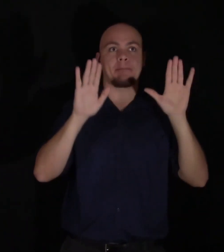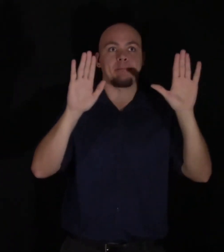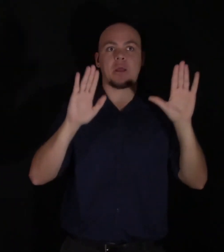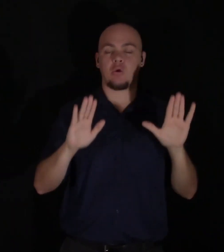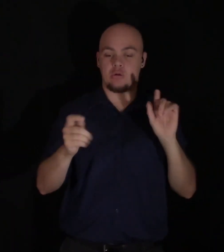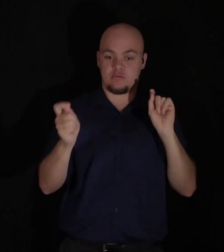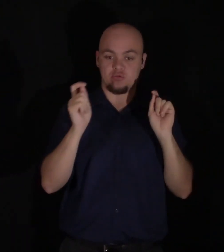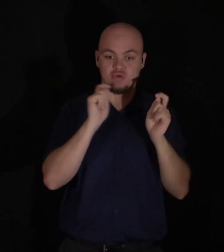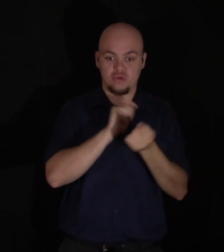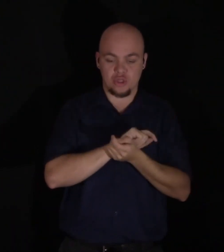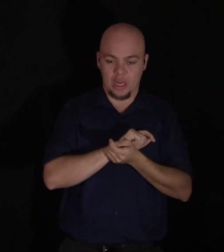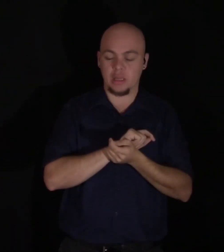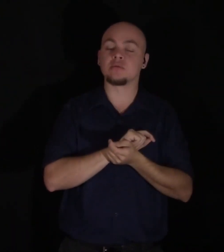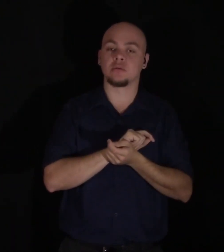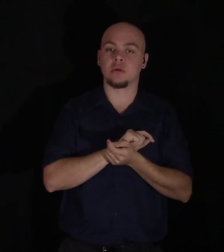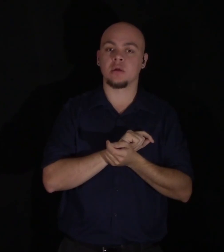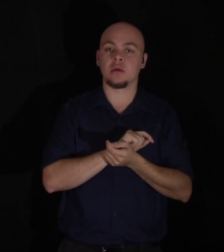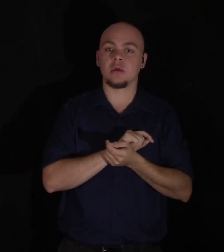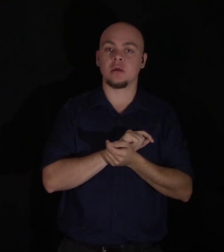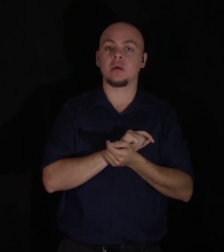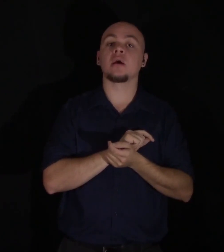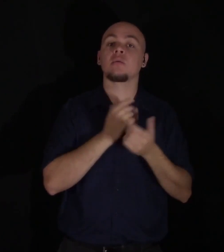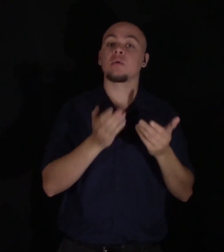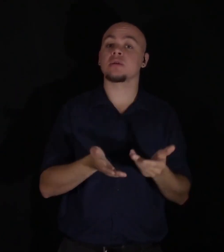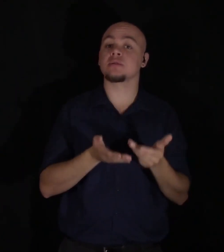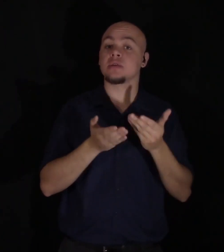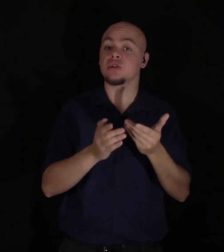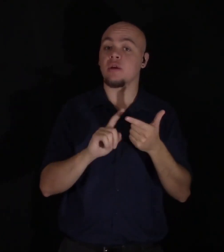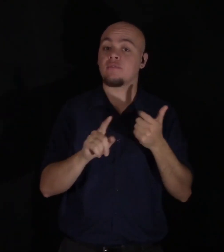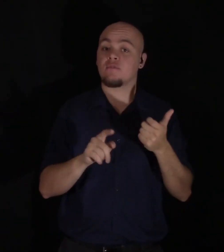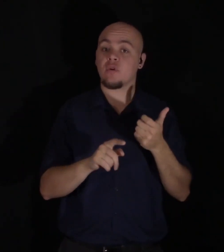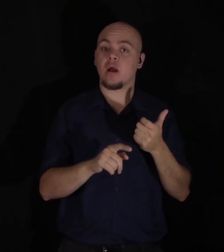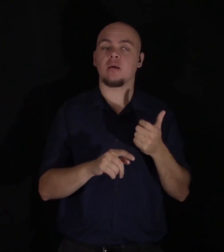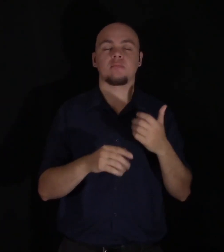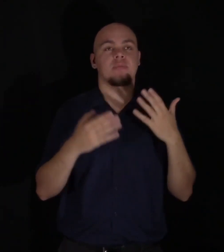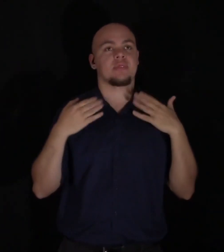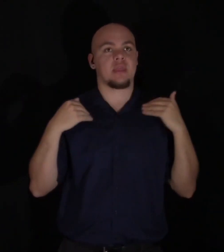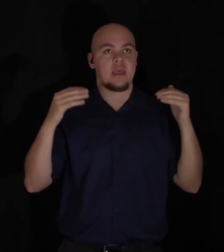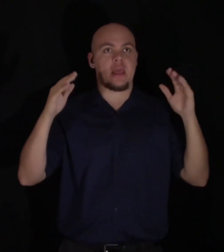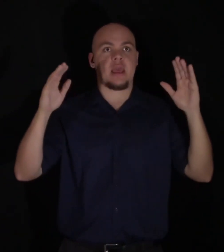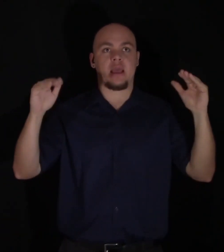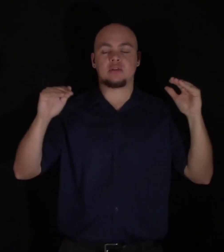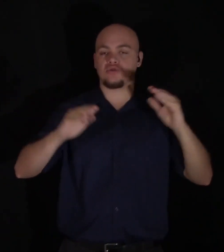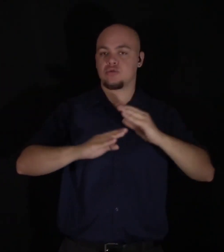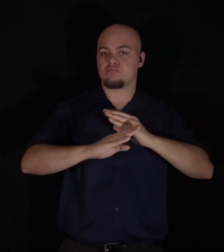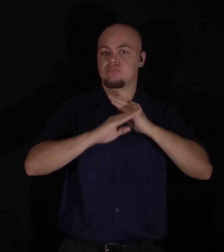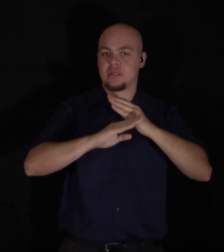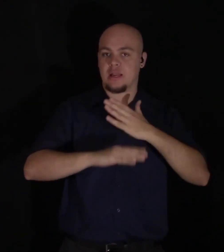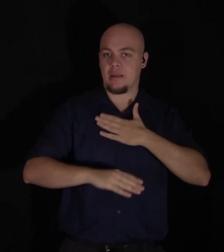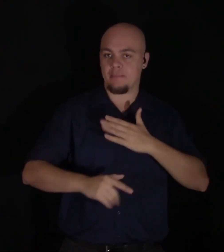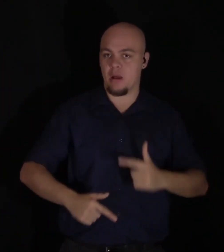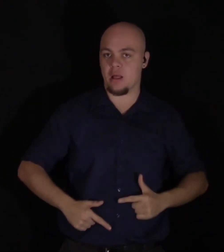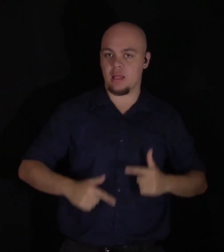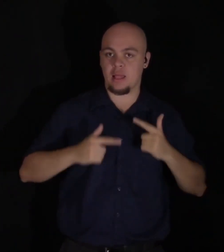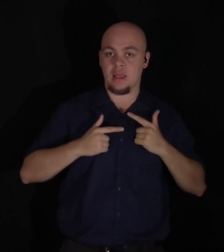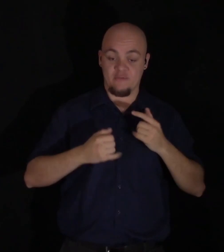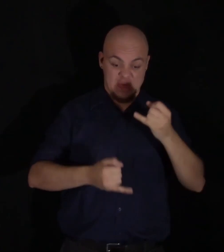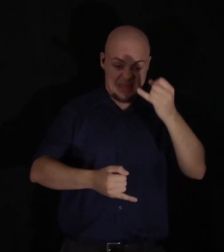will fall, was the immediate suggestion of the guardian angel of my life, the last effort made by the spirit of